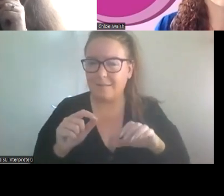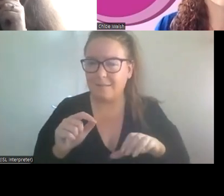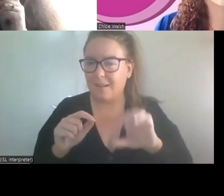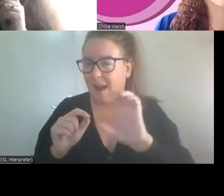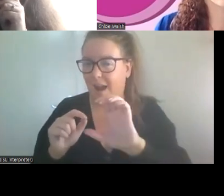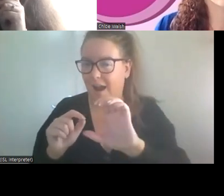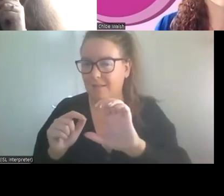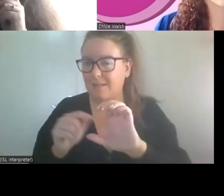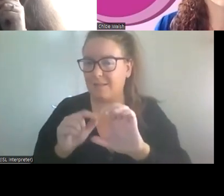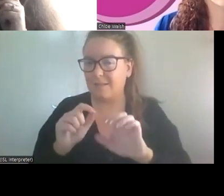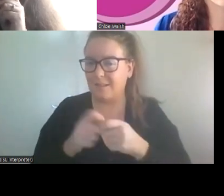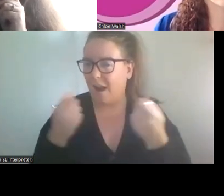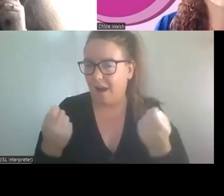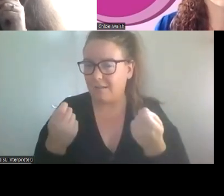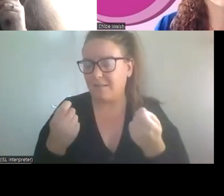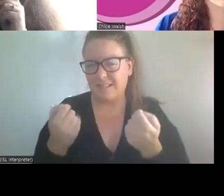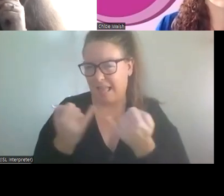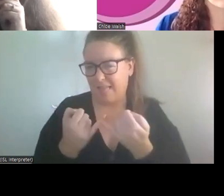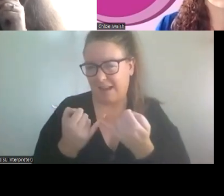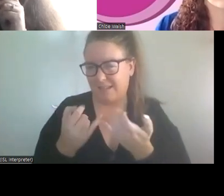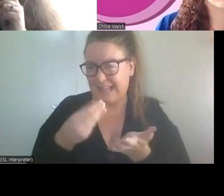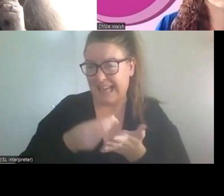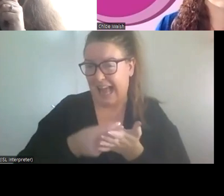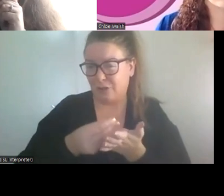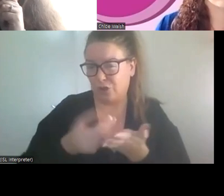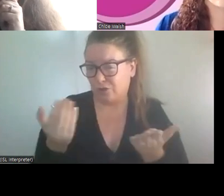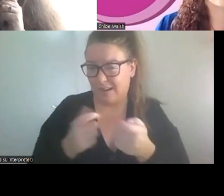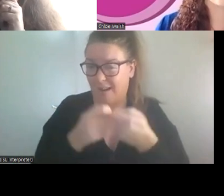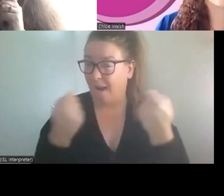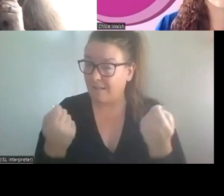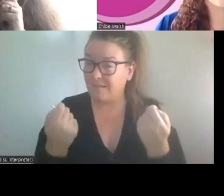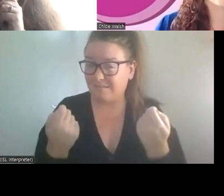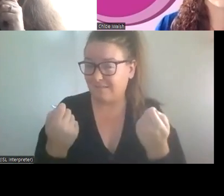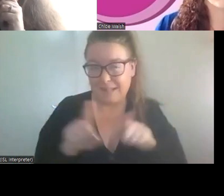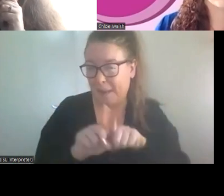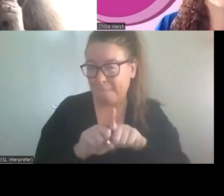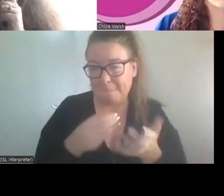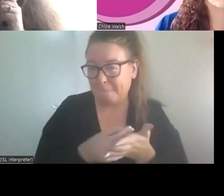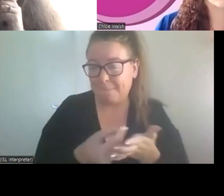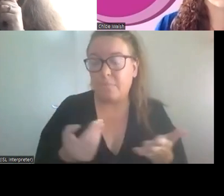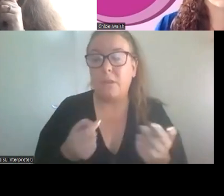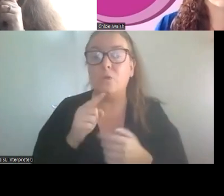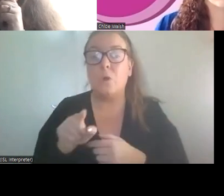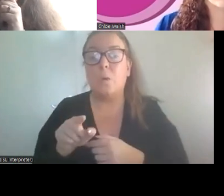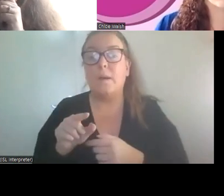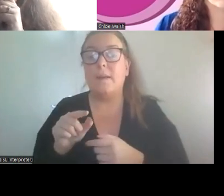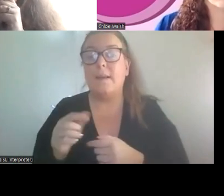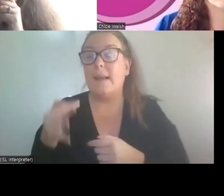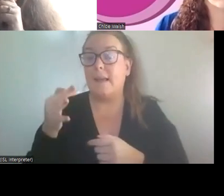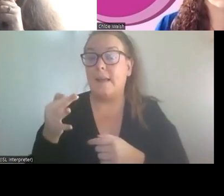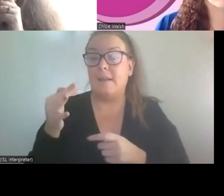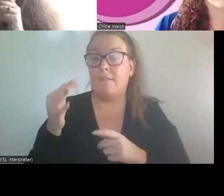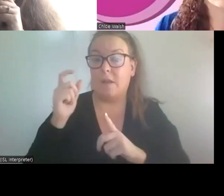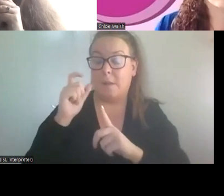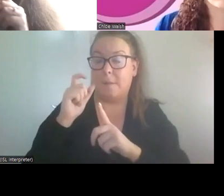form of cash. So I think we, we have to look at the whole system. If, if, people who are non professional researchers don't want